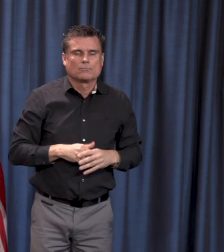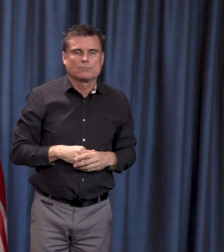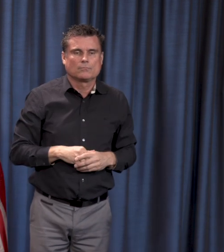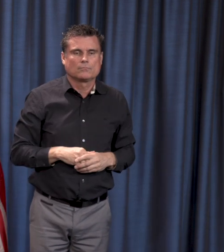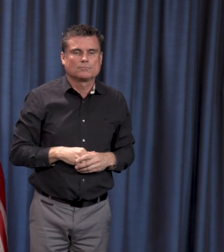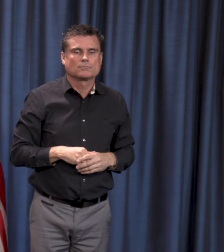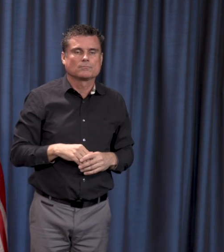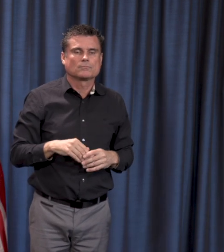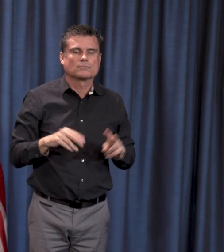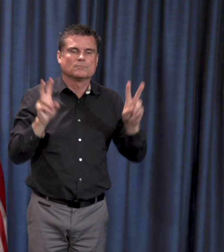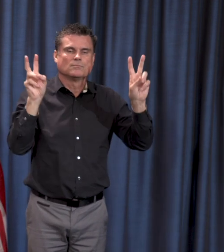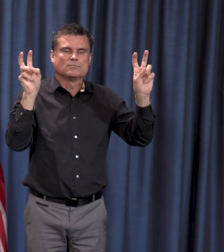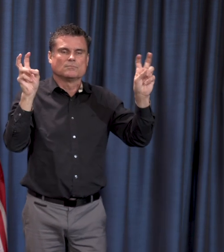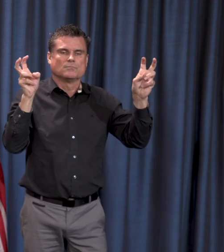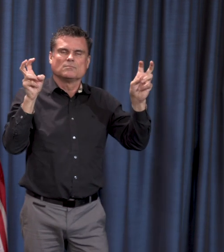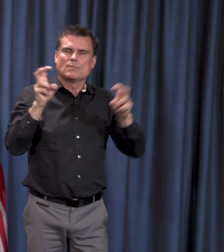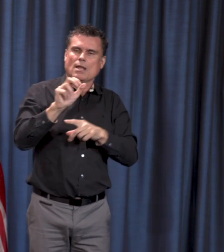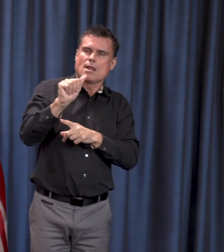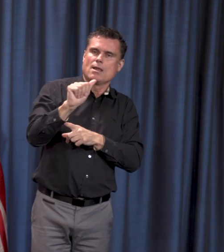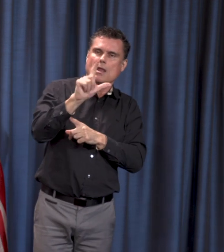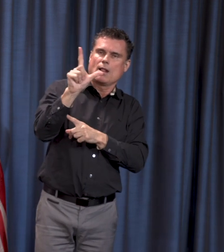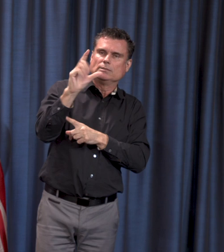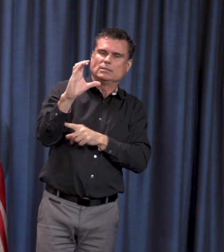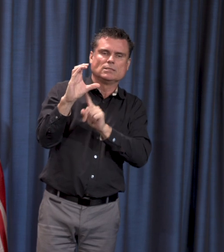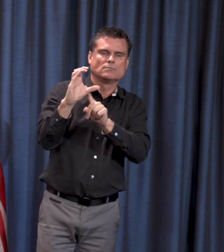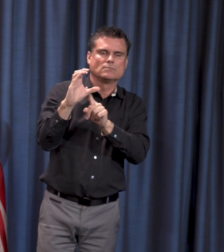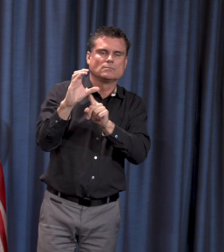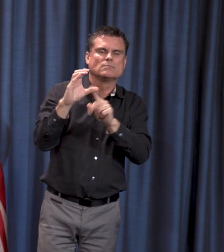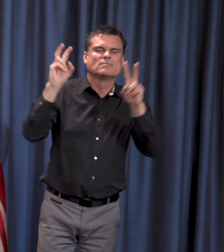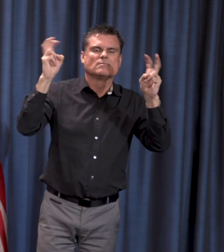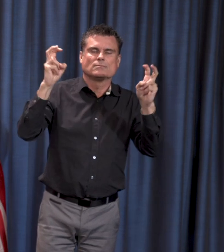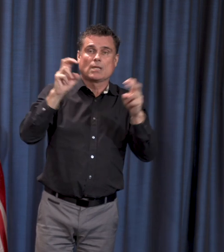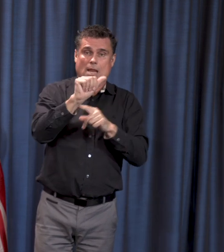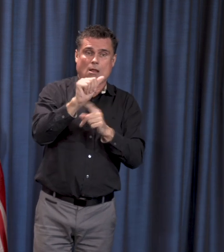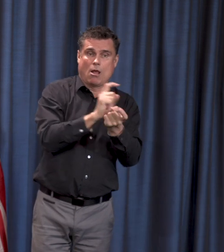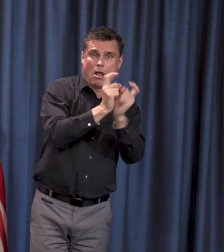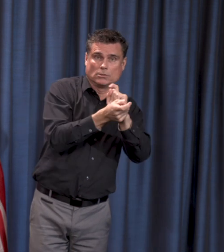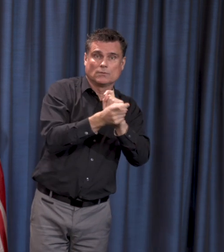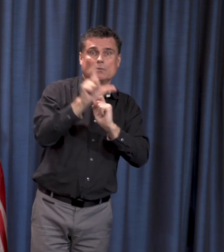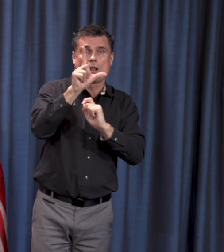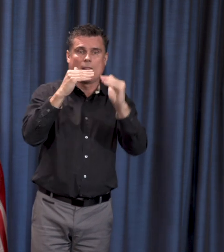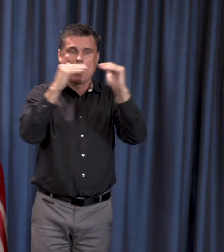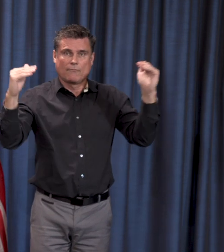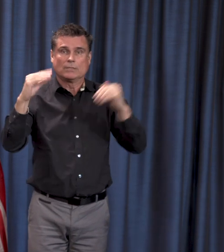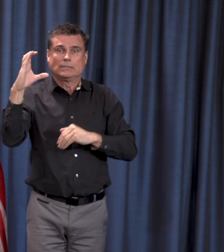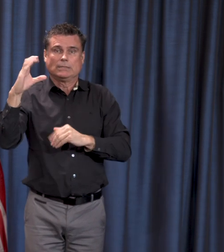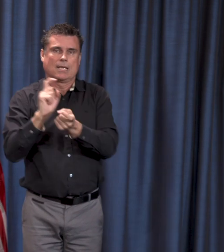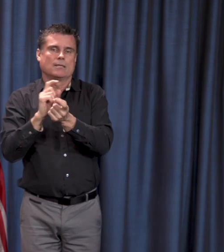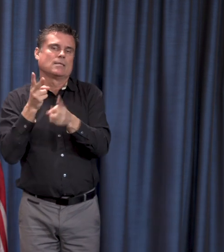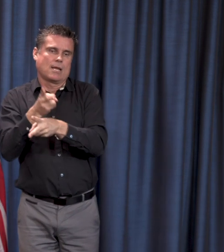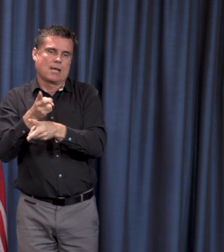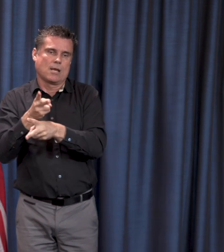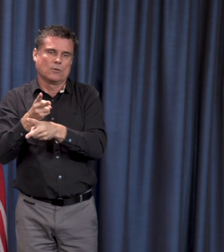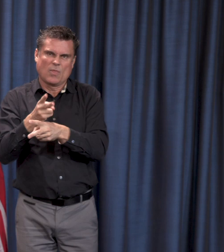patients, out of the hospital and into the care. So that will mean delaying, for the moment, the move of people from